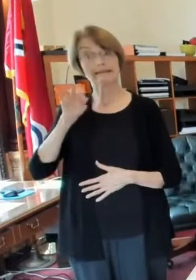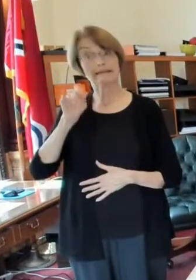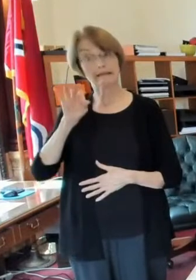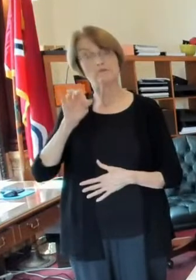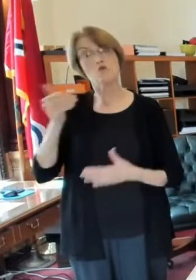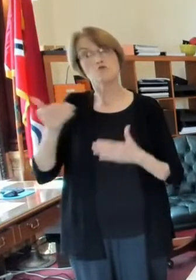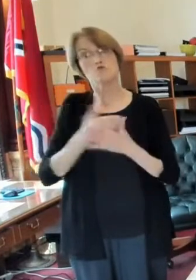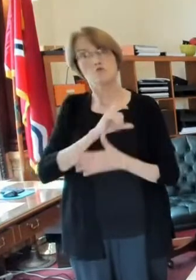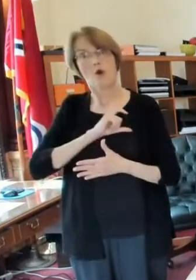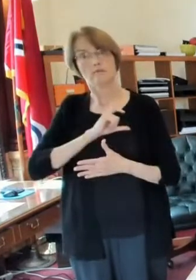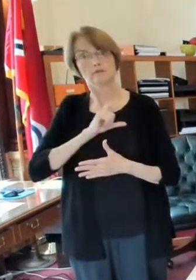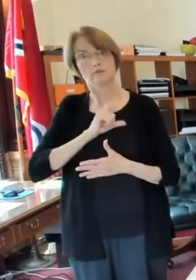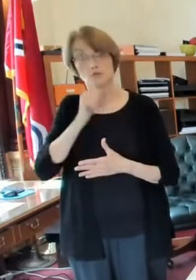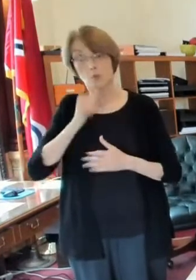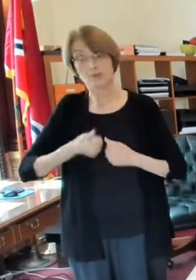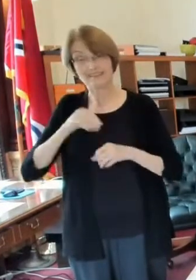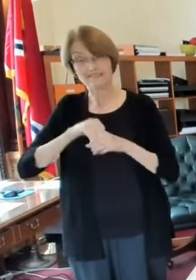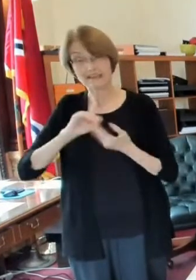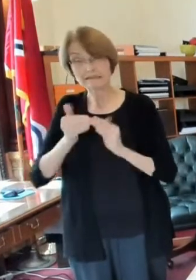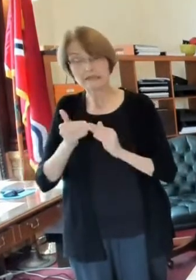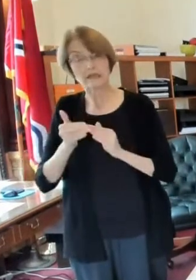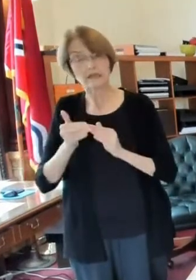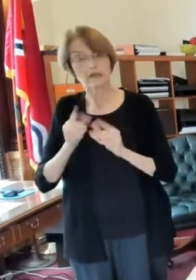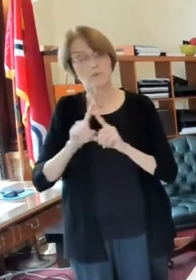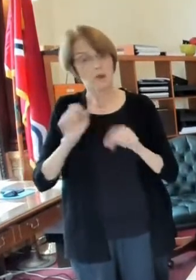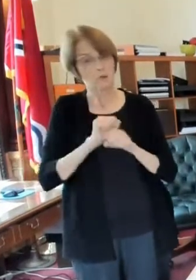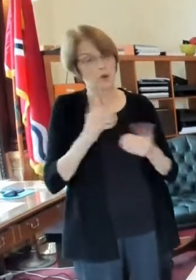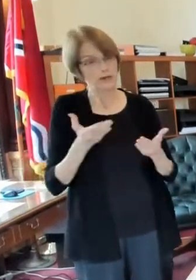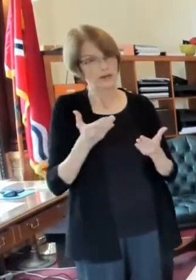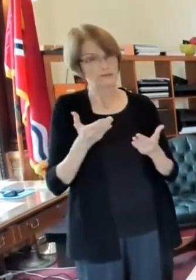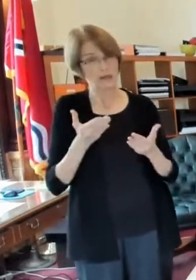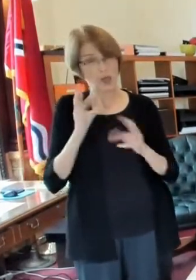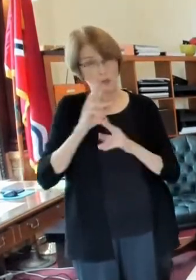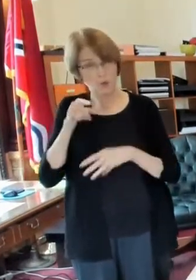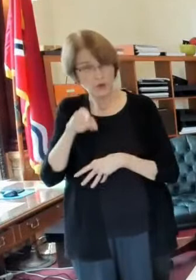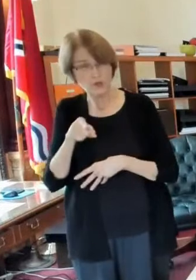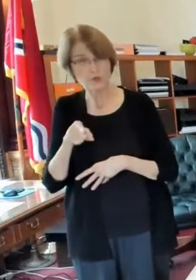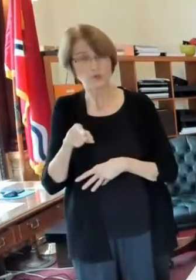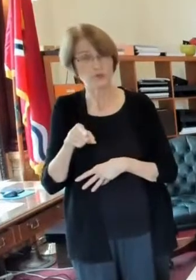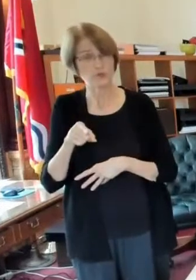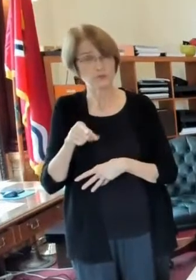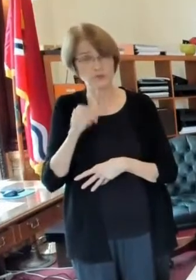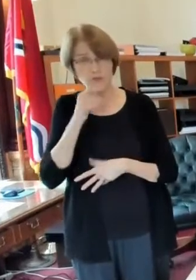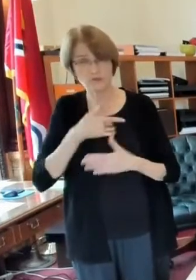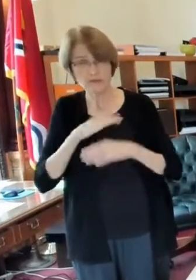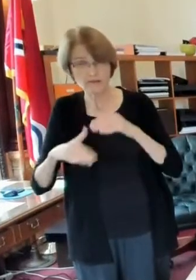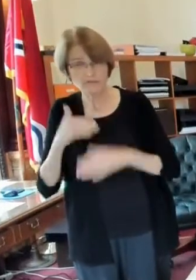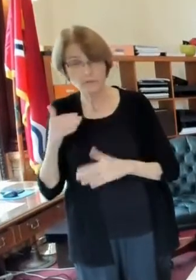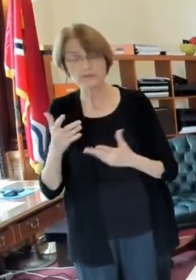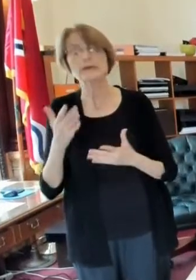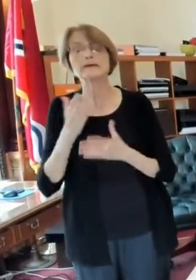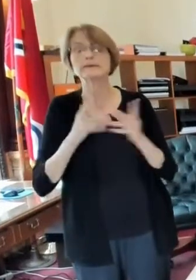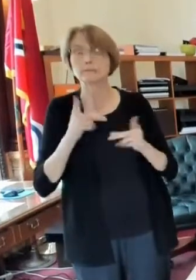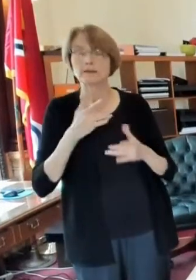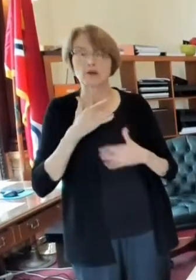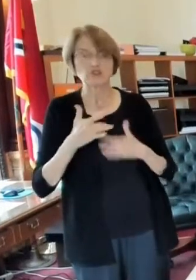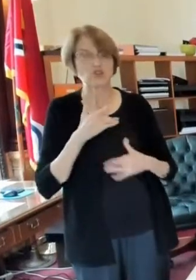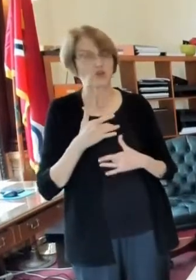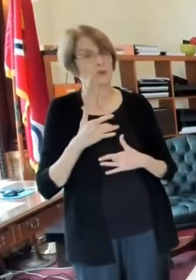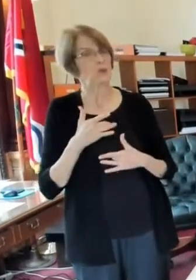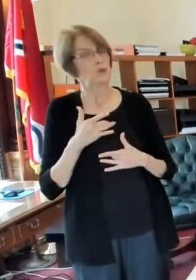don't live here um you know i know that that is a concern of some people but